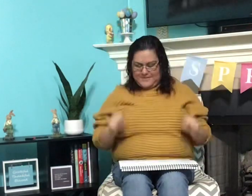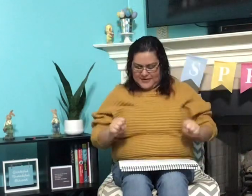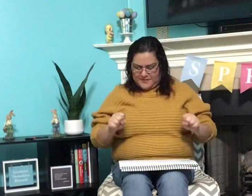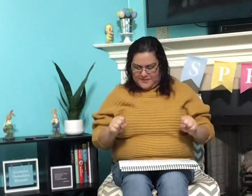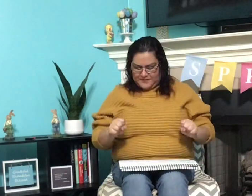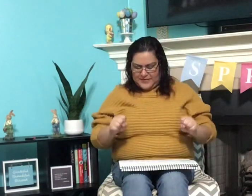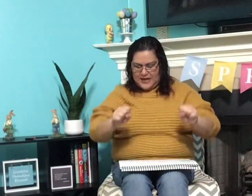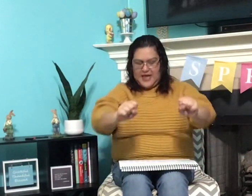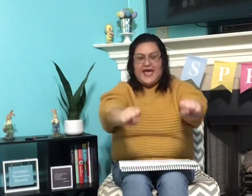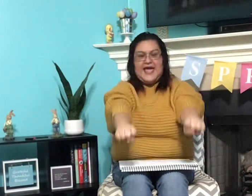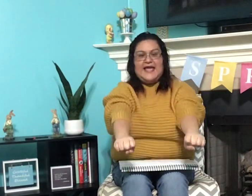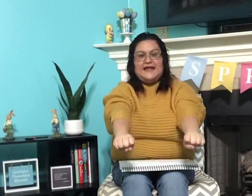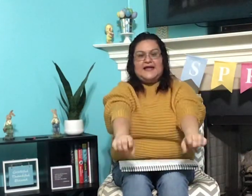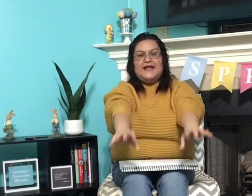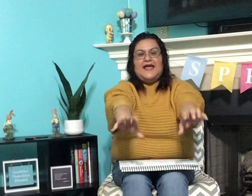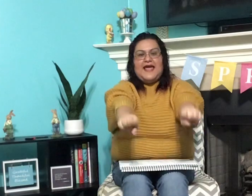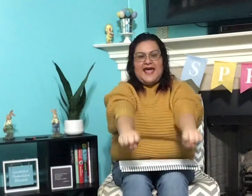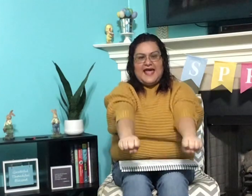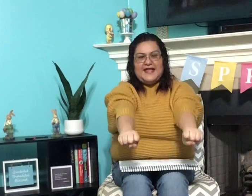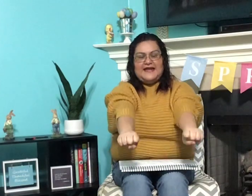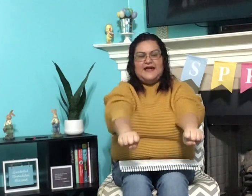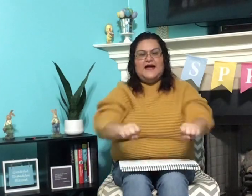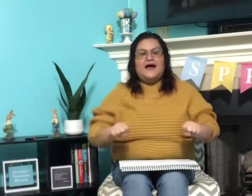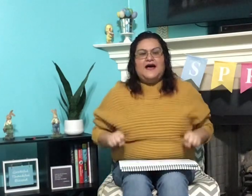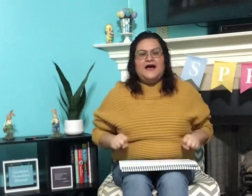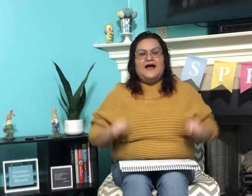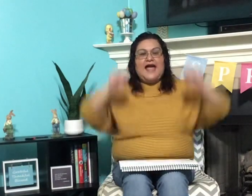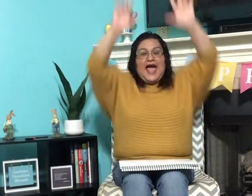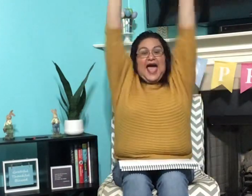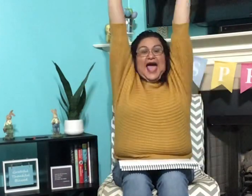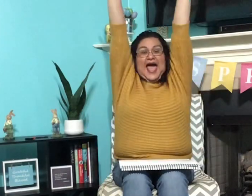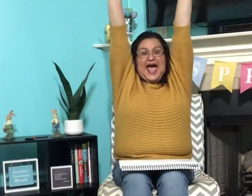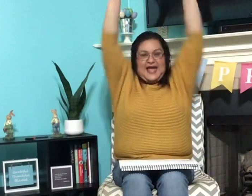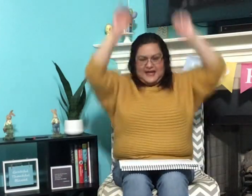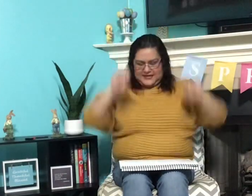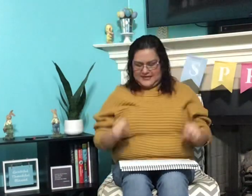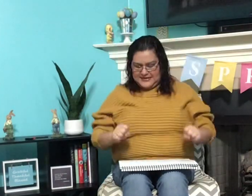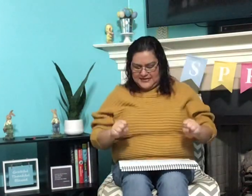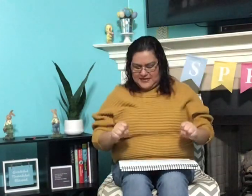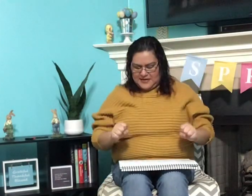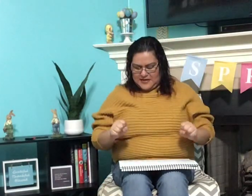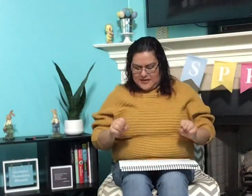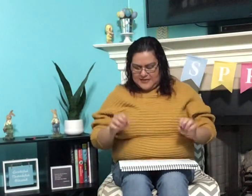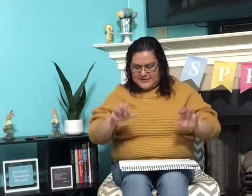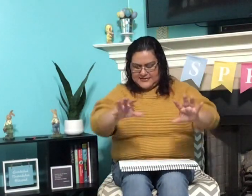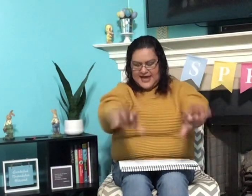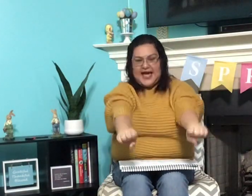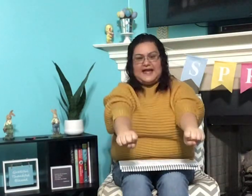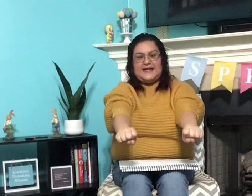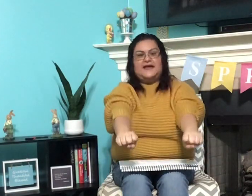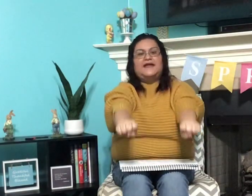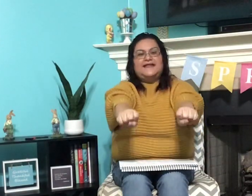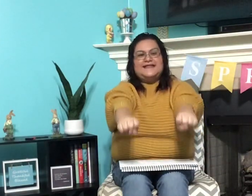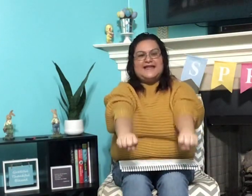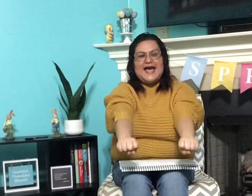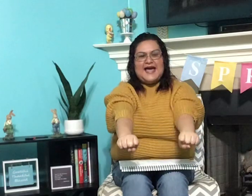b, hen, hen, h, eh, n, tag. Tag,